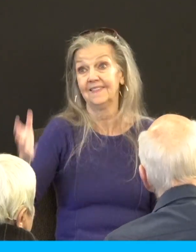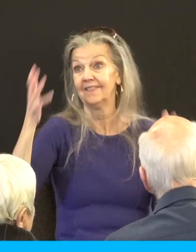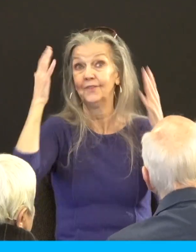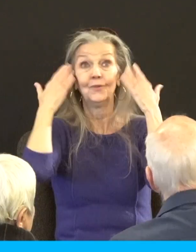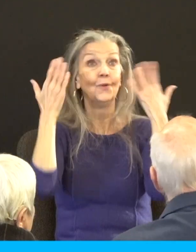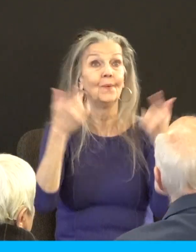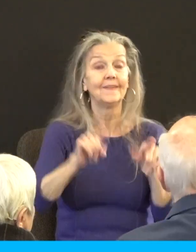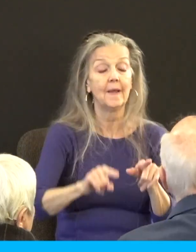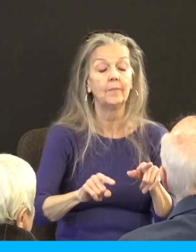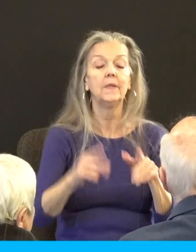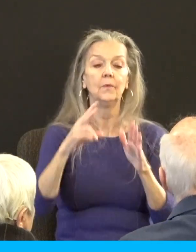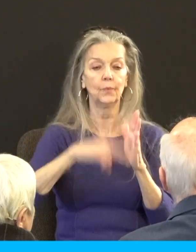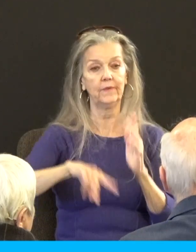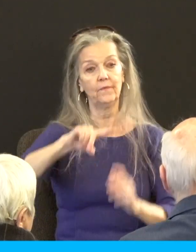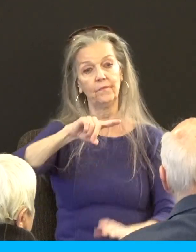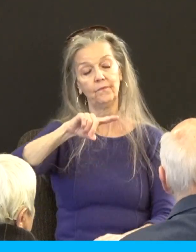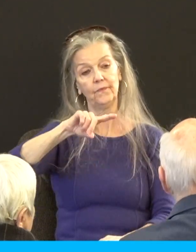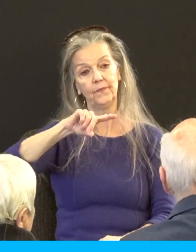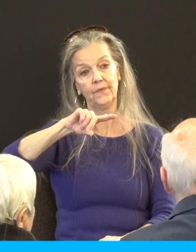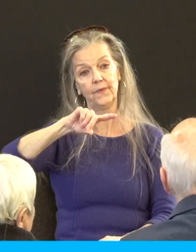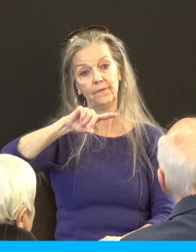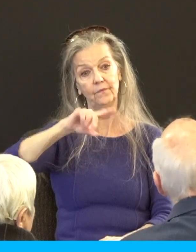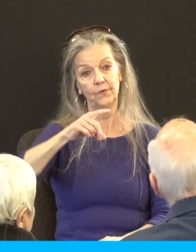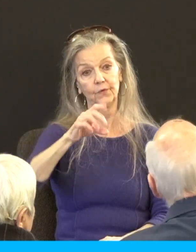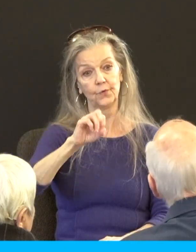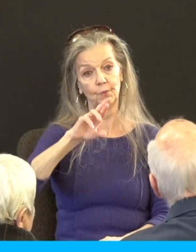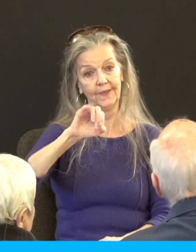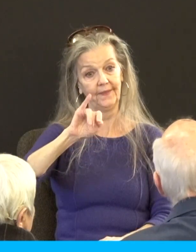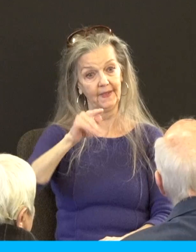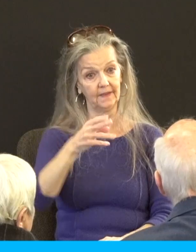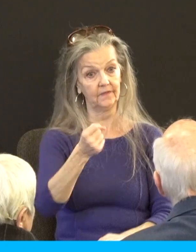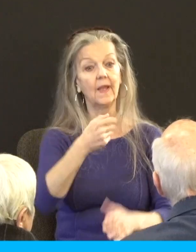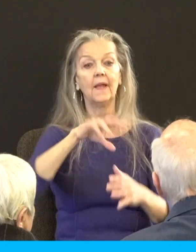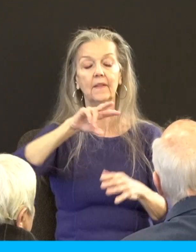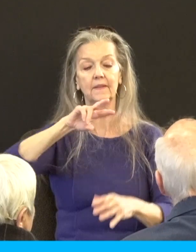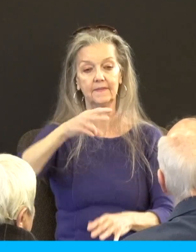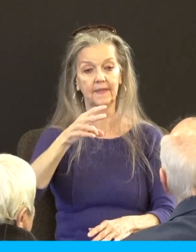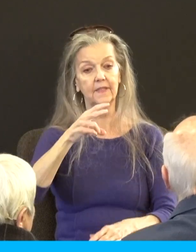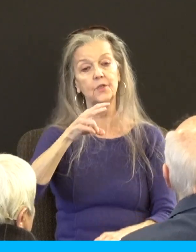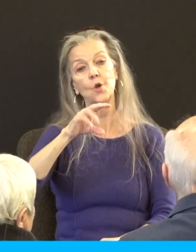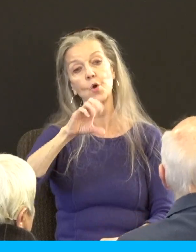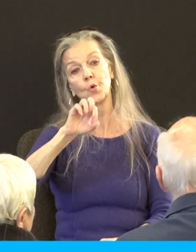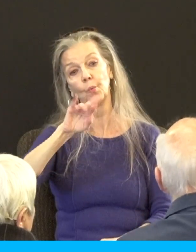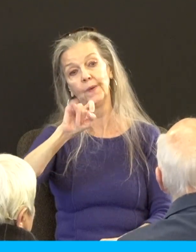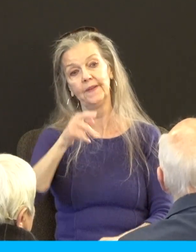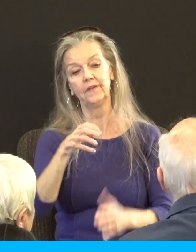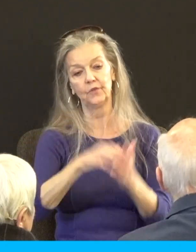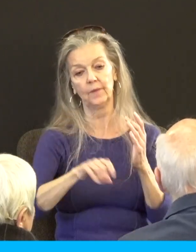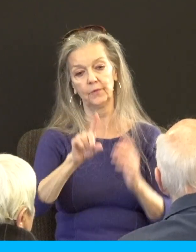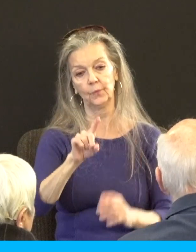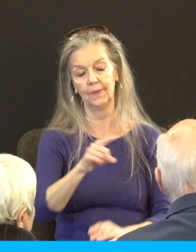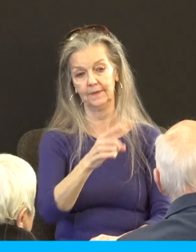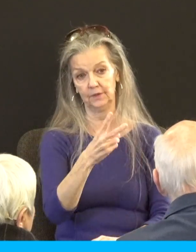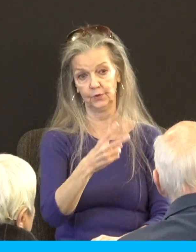this book is an absolute gift to the church he says out of this church he's gonna bring forth a chaste virgin for Christ